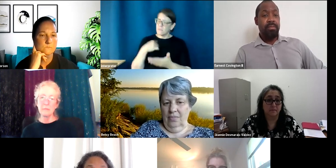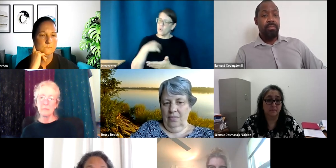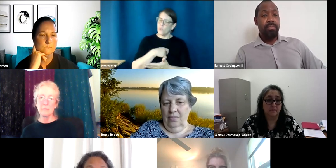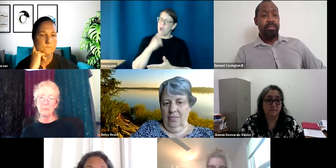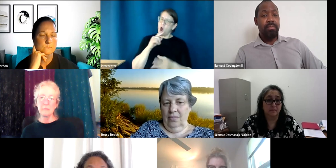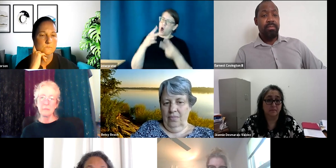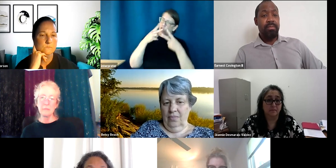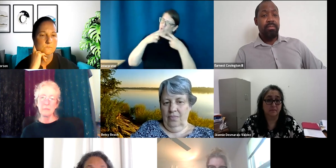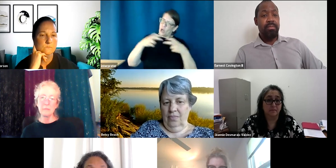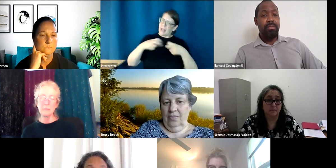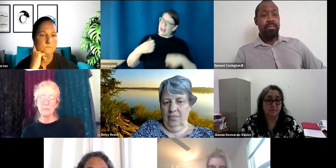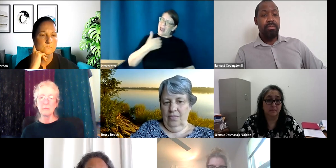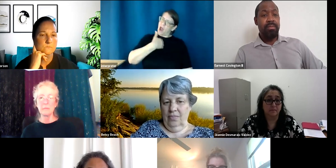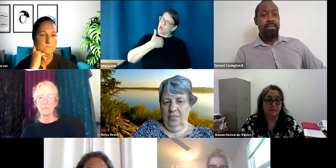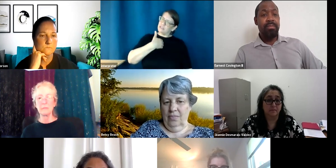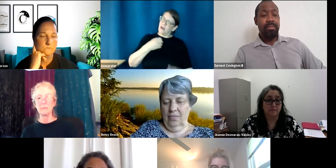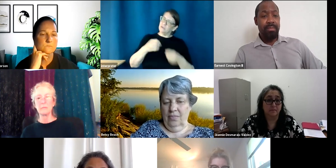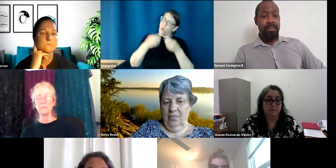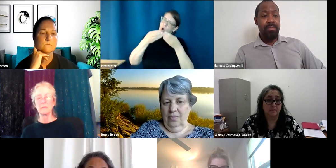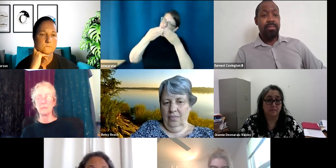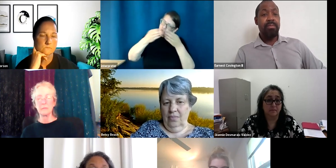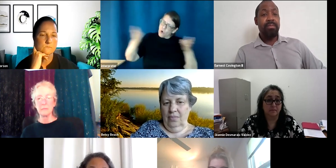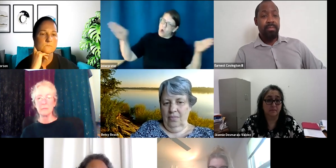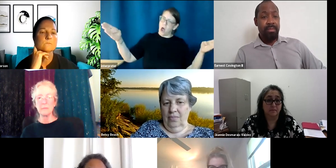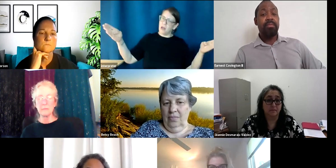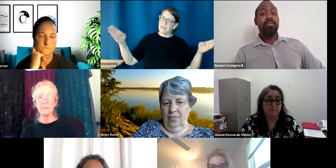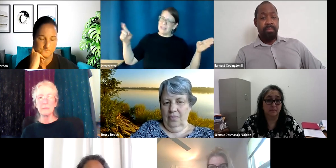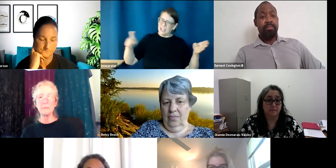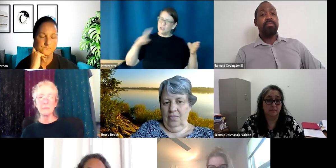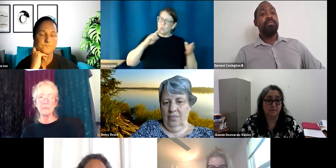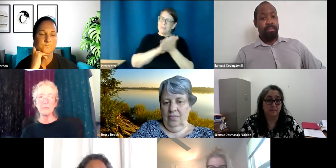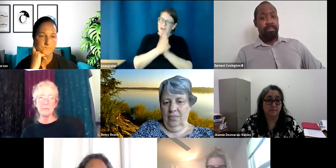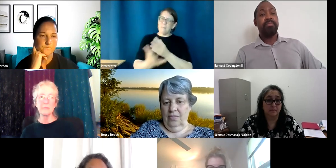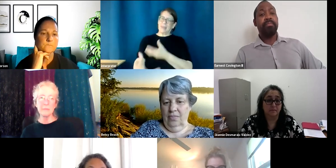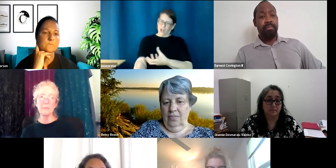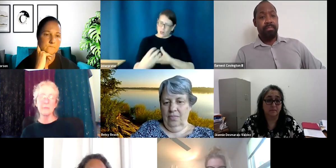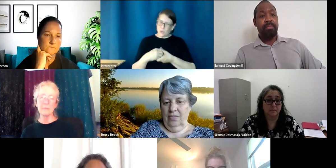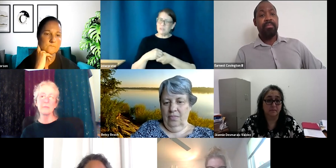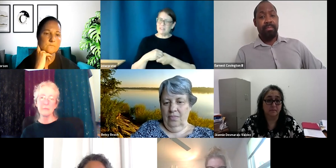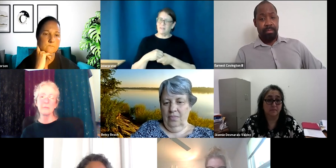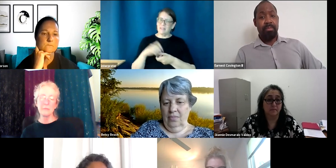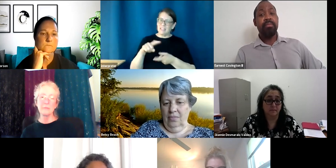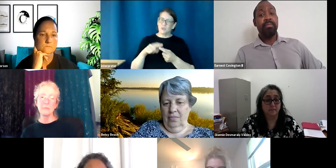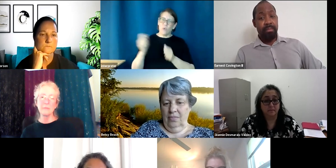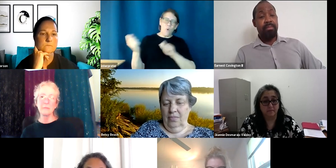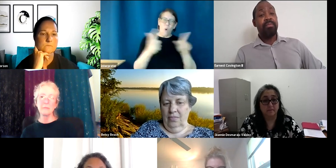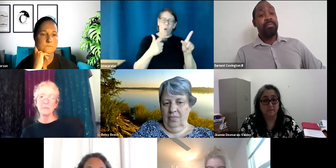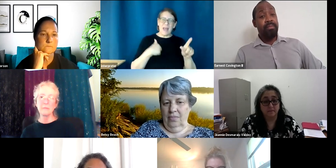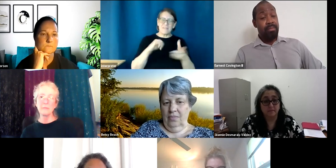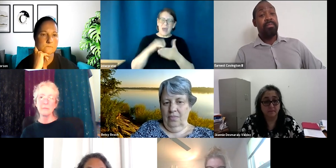ourselves, uh, more broadly, uh, to be inclusive and have that mindset. We're regardless of the issue that we're